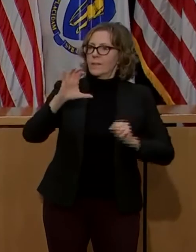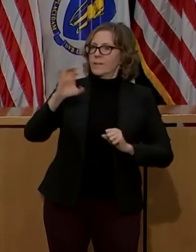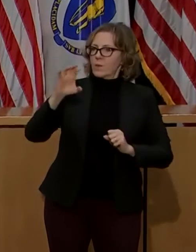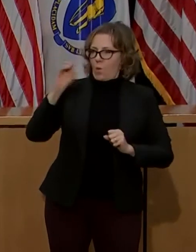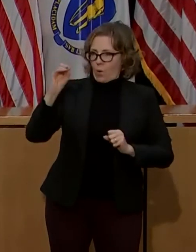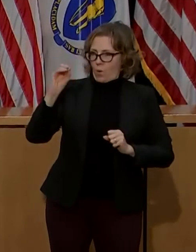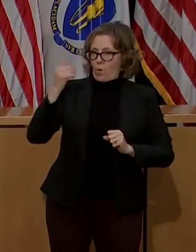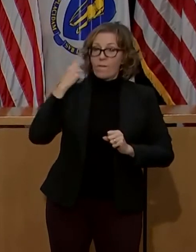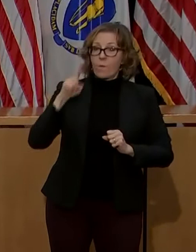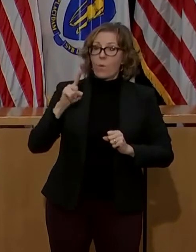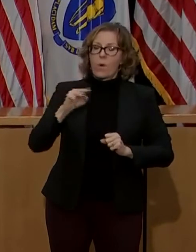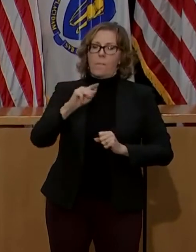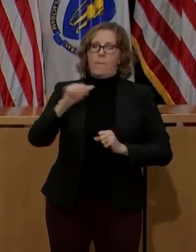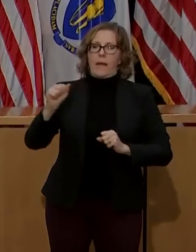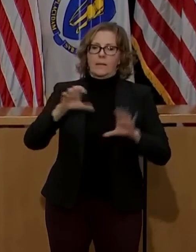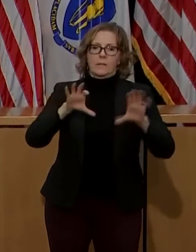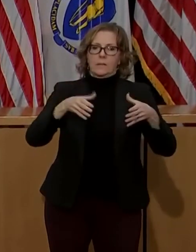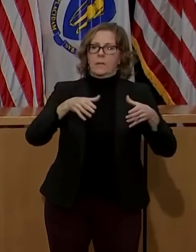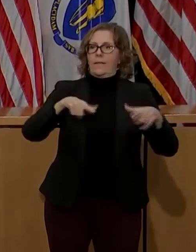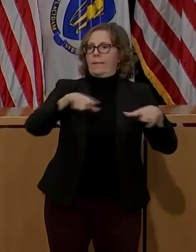League of Community Health Centers.